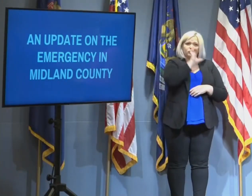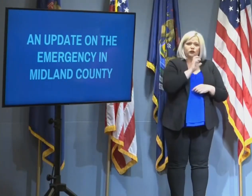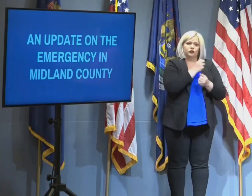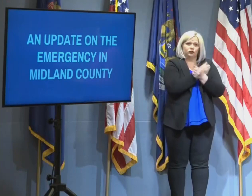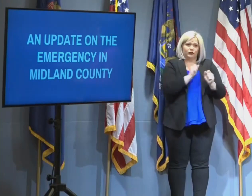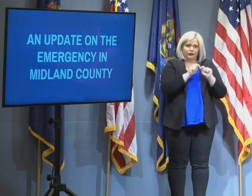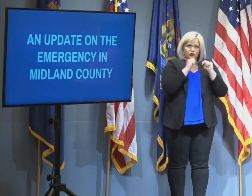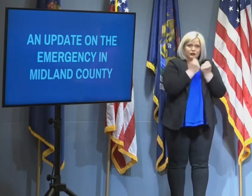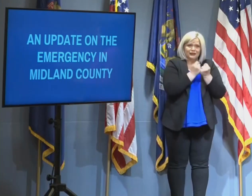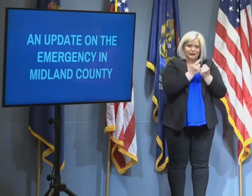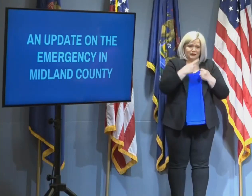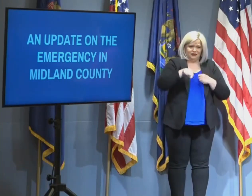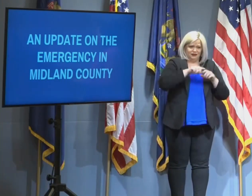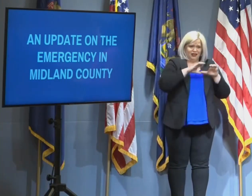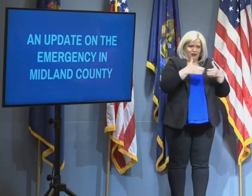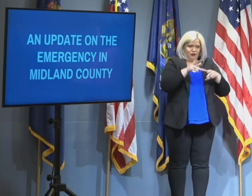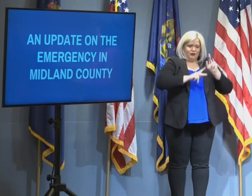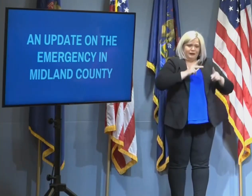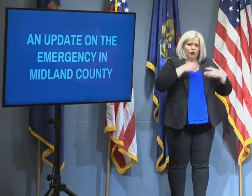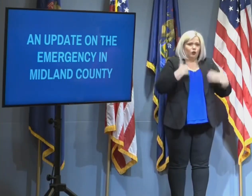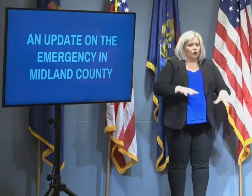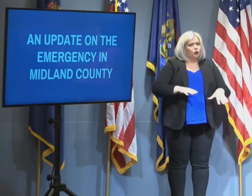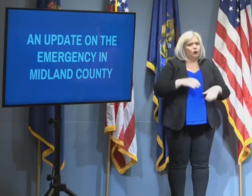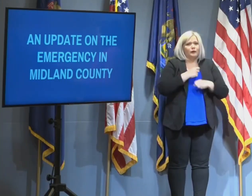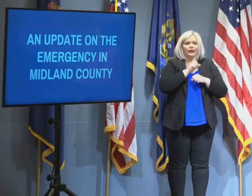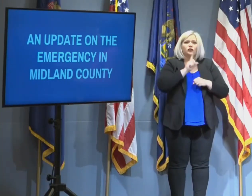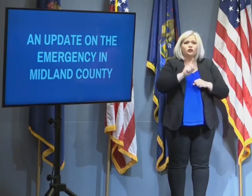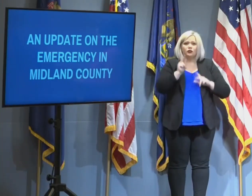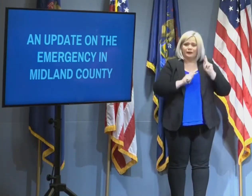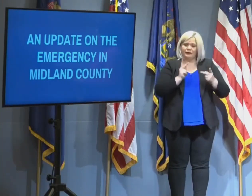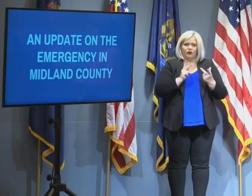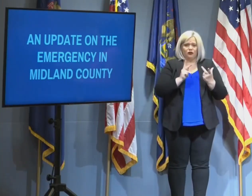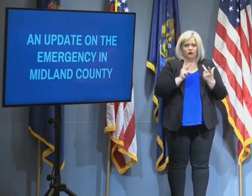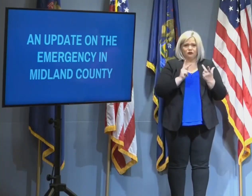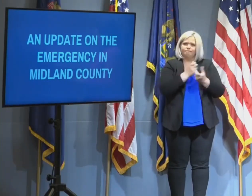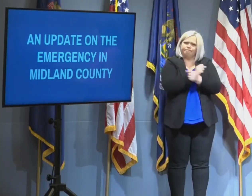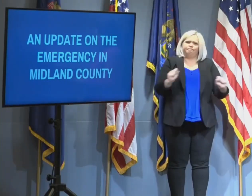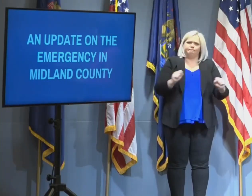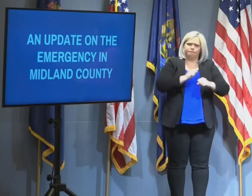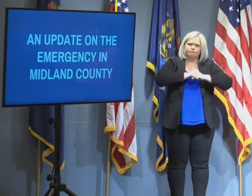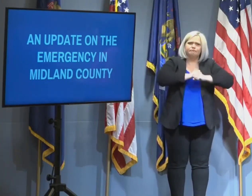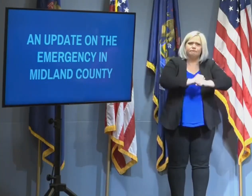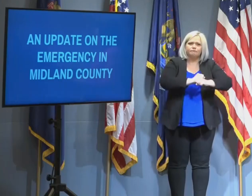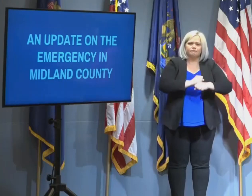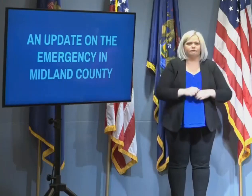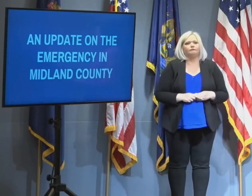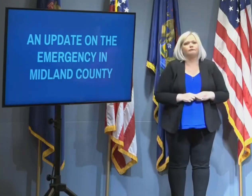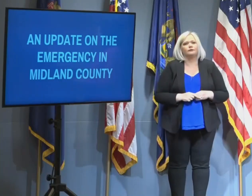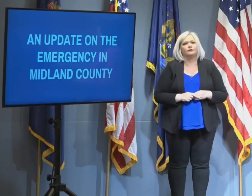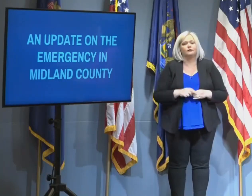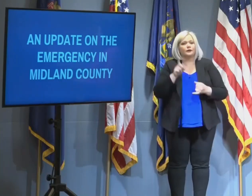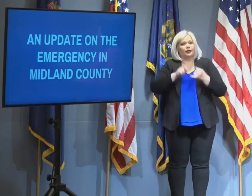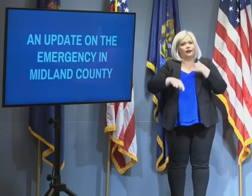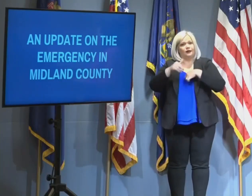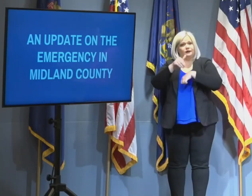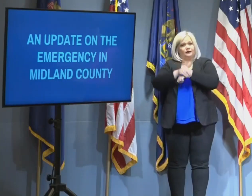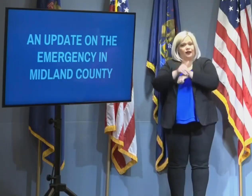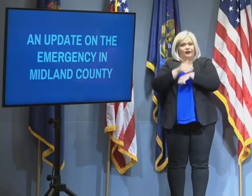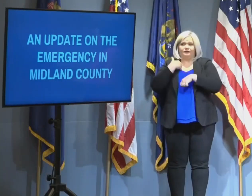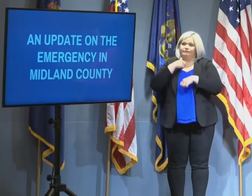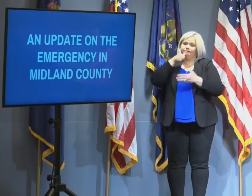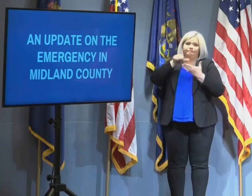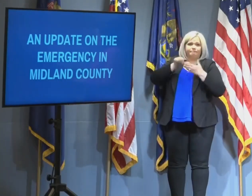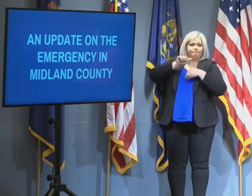working incredibly hard to make sure that we are keeping people out of harm's way. Last night, I sent a letter to